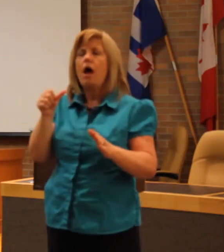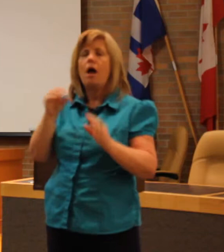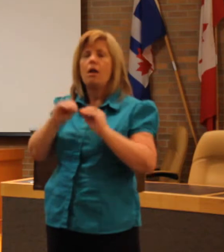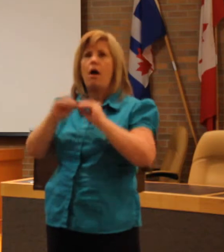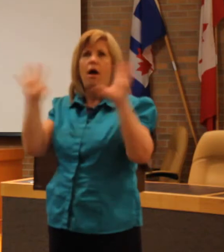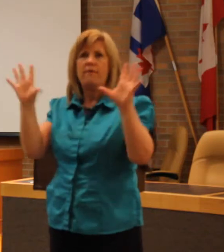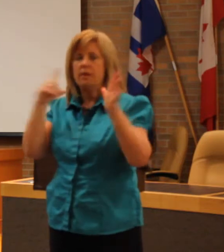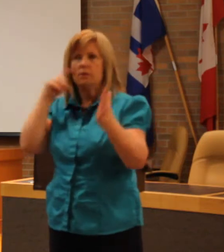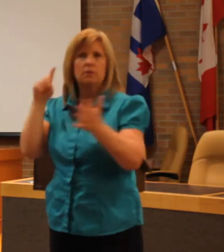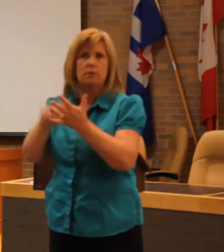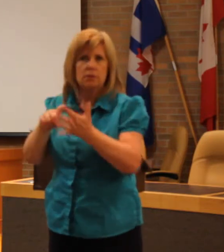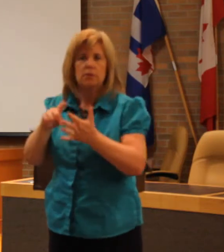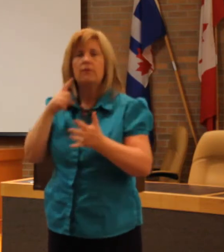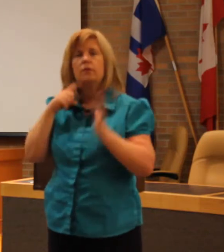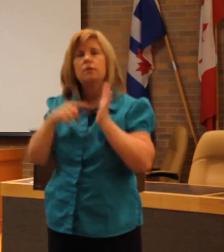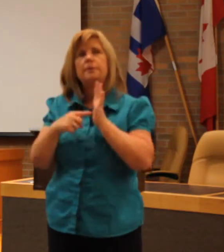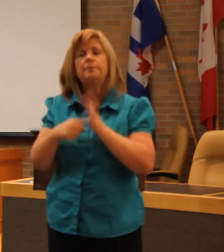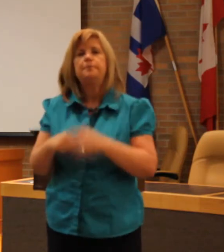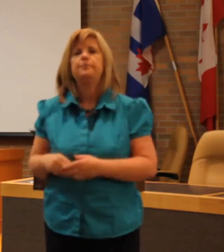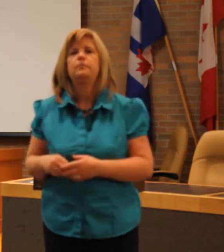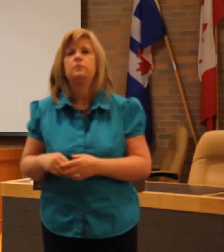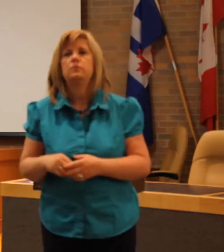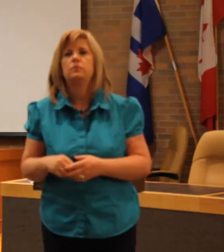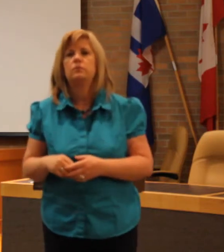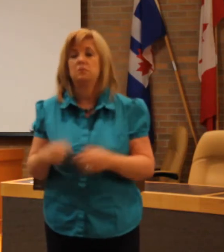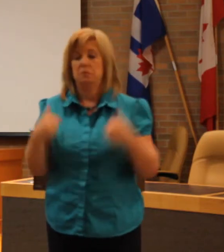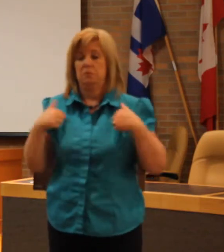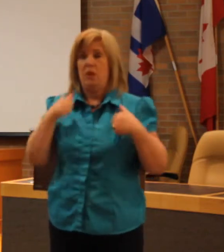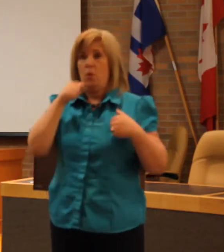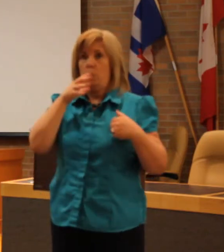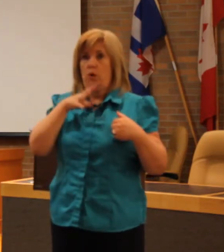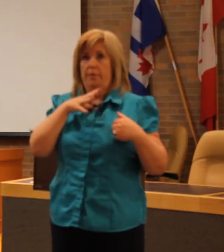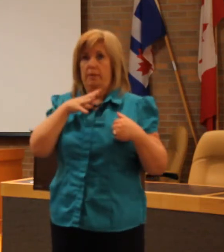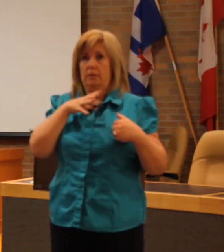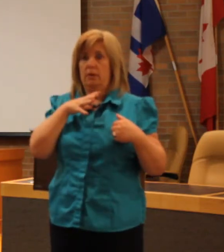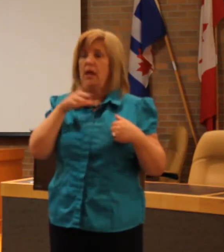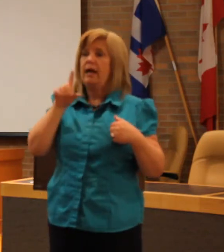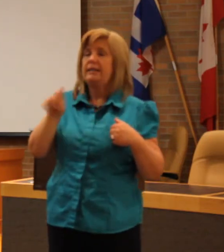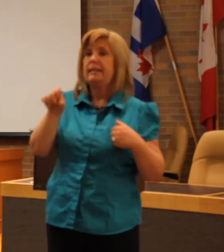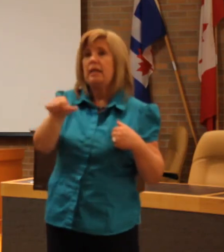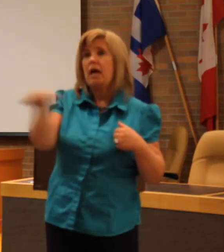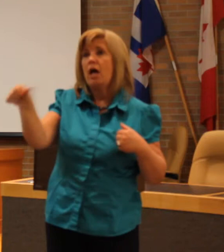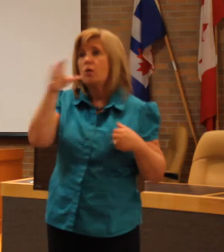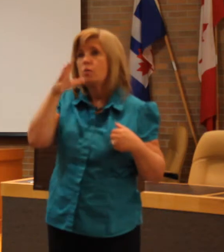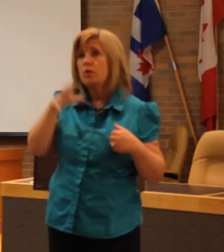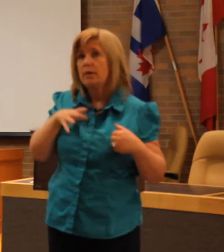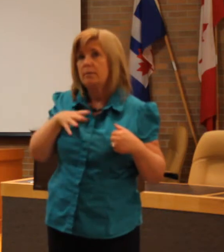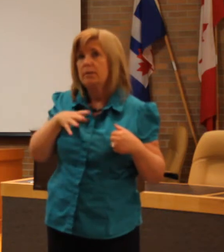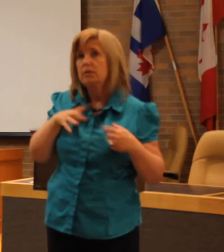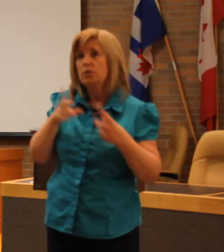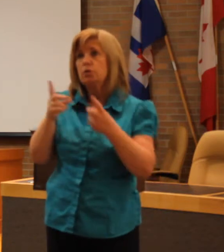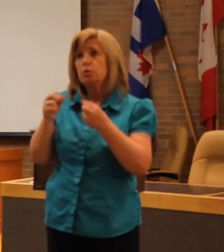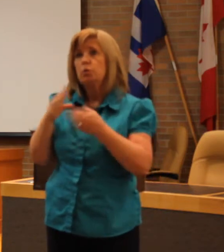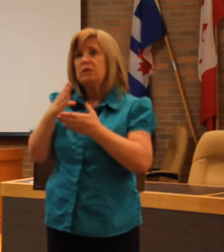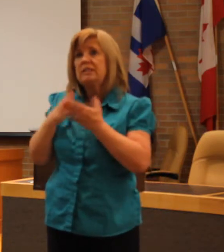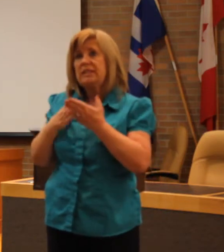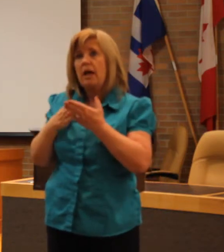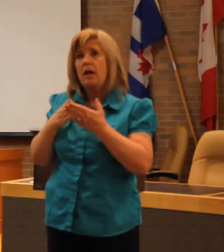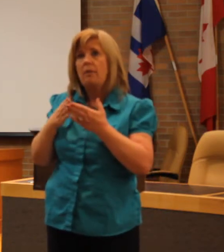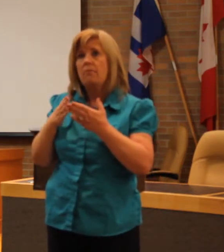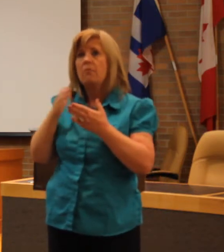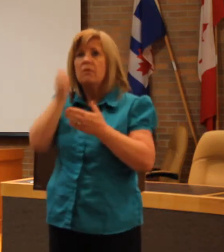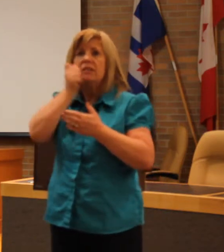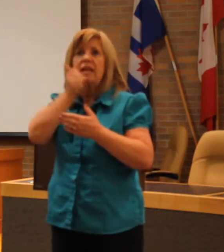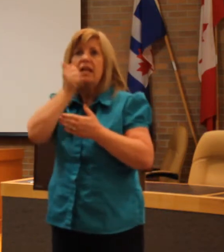So for instance, I am a woman and I rely on other women to do some of my activities of daily